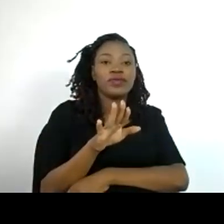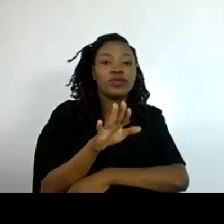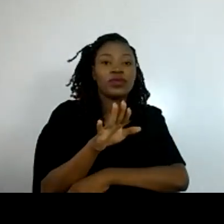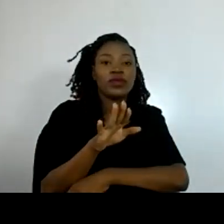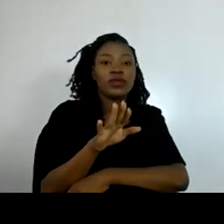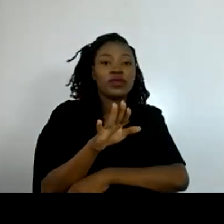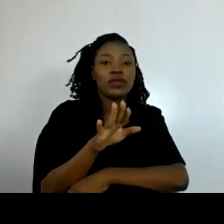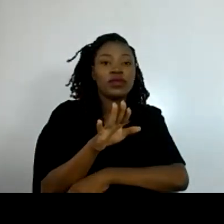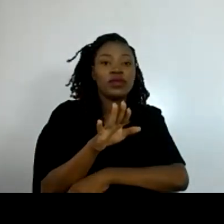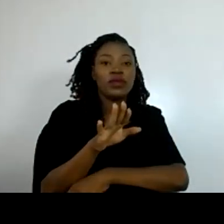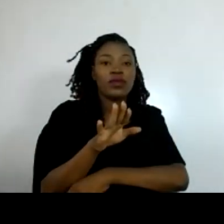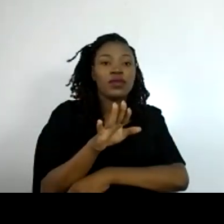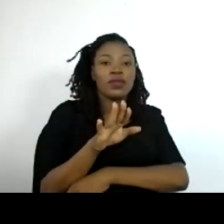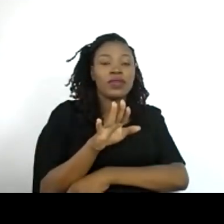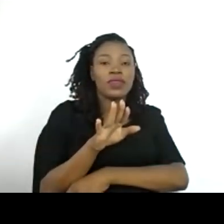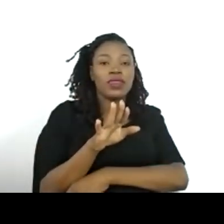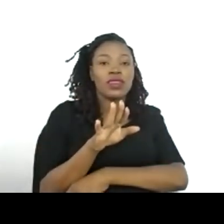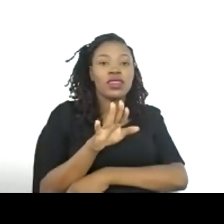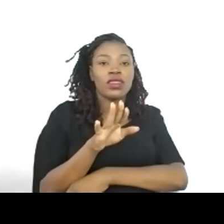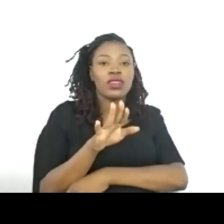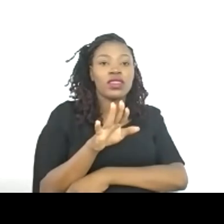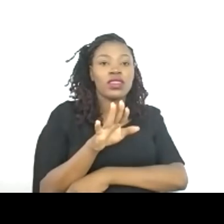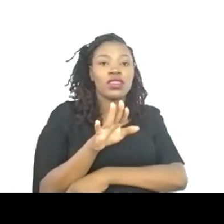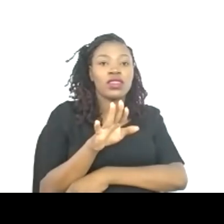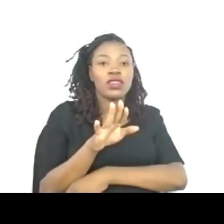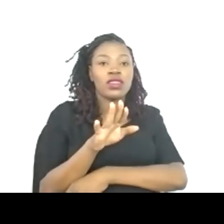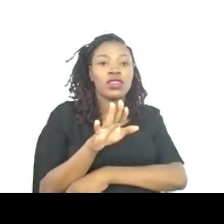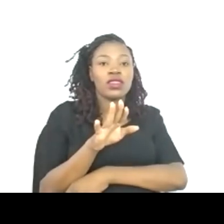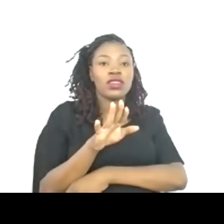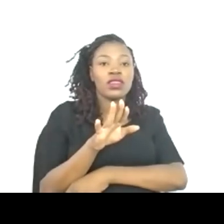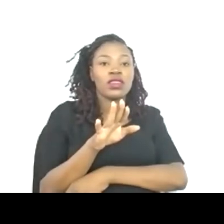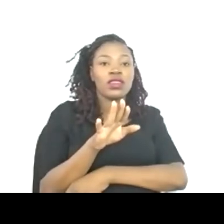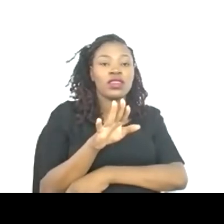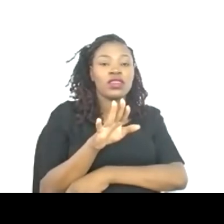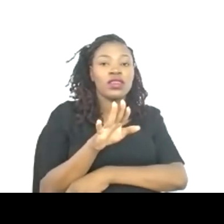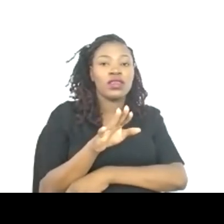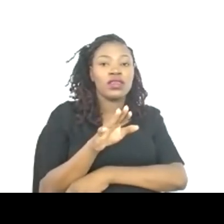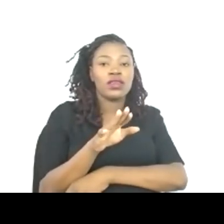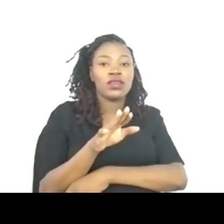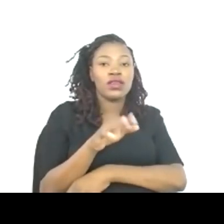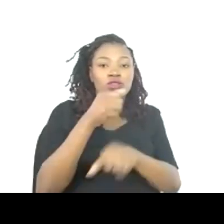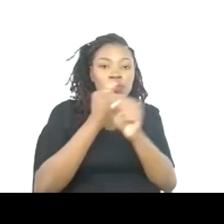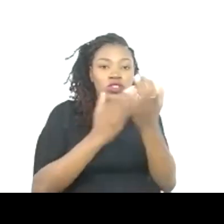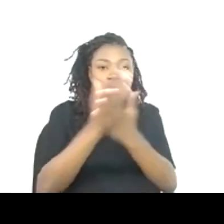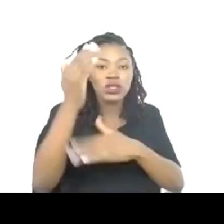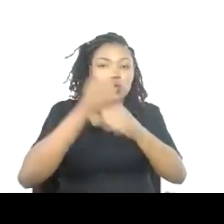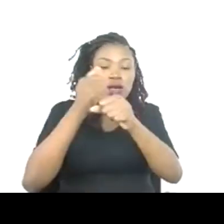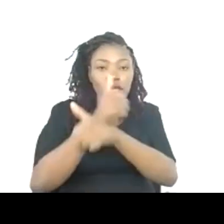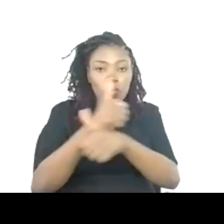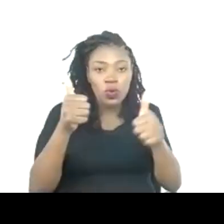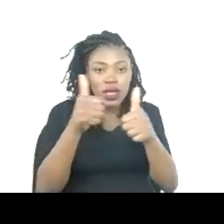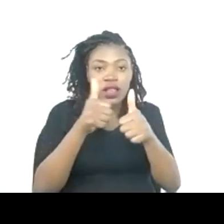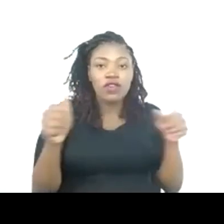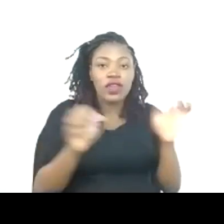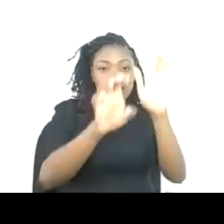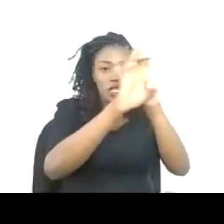on. But on the other hand, if you stay in cocoa, you could work also with a producer